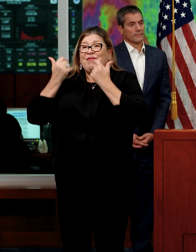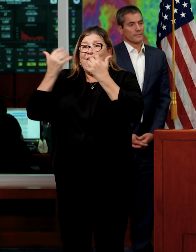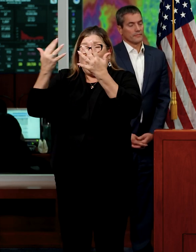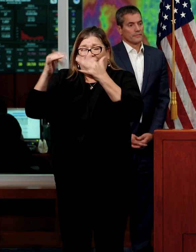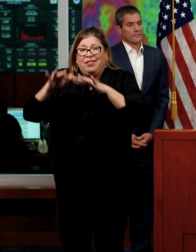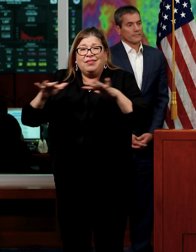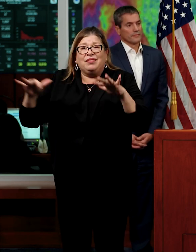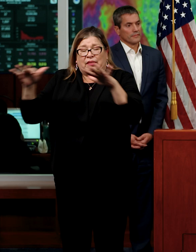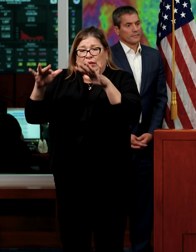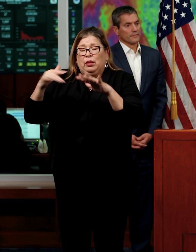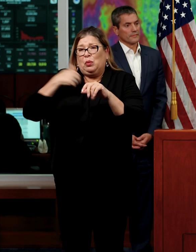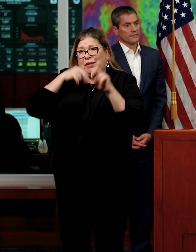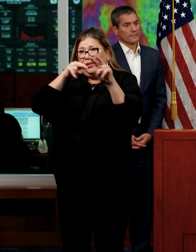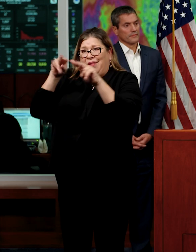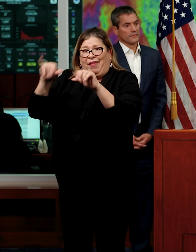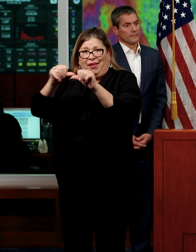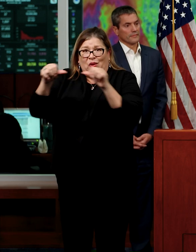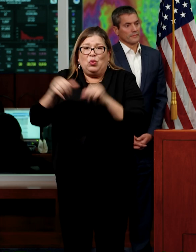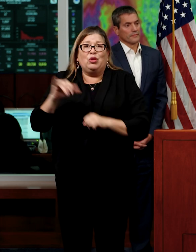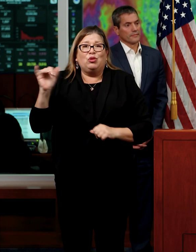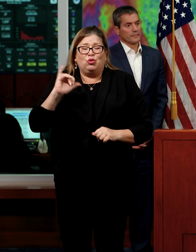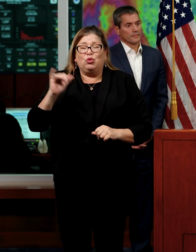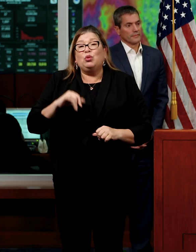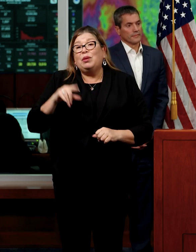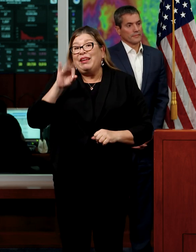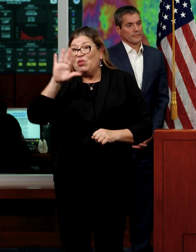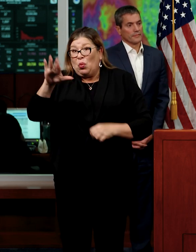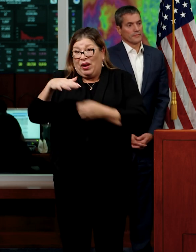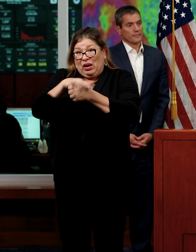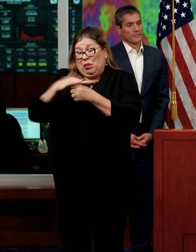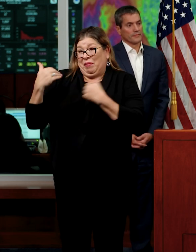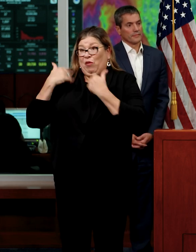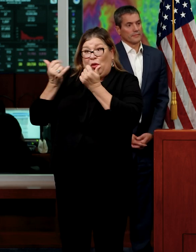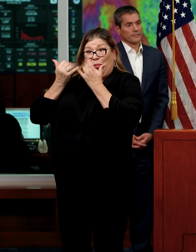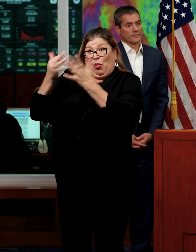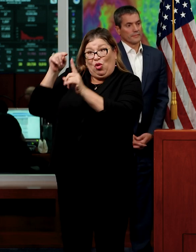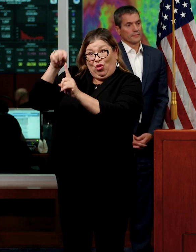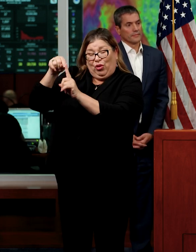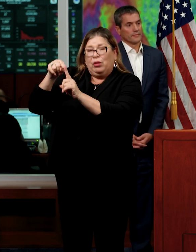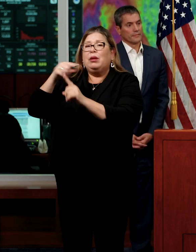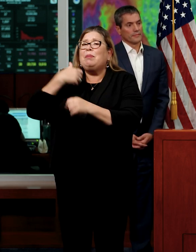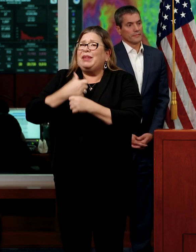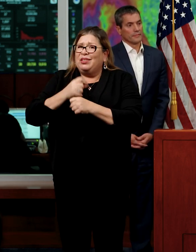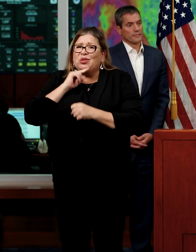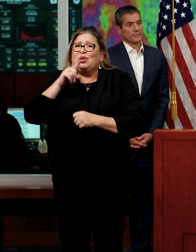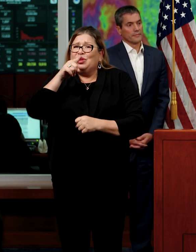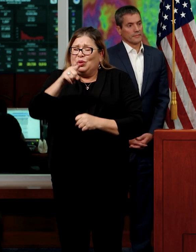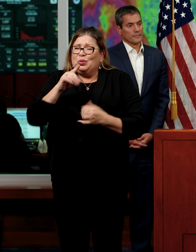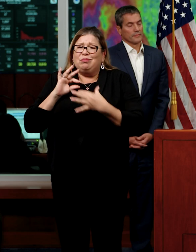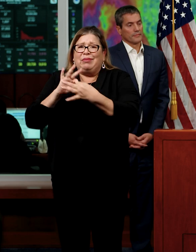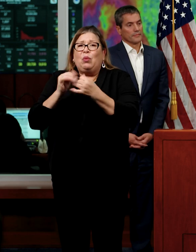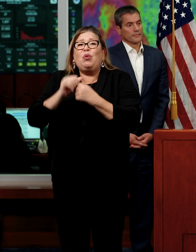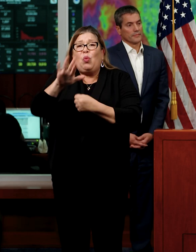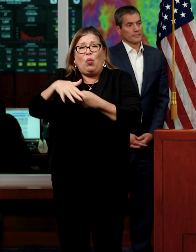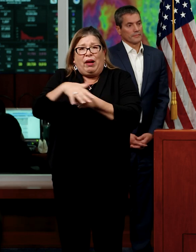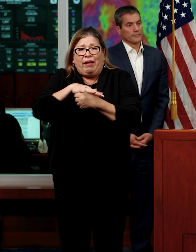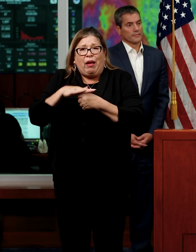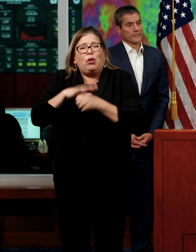So if you are in an area that has burned recently, again, we urge you to stay connected with your county OES.